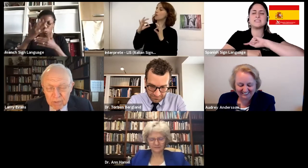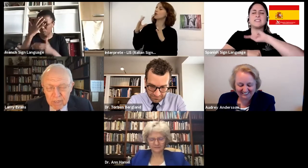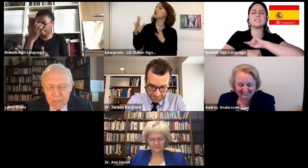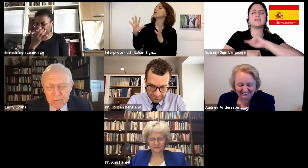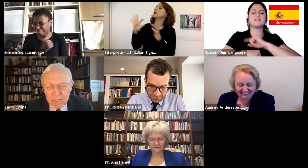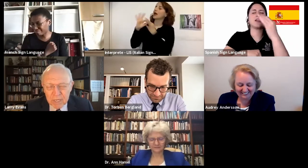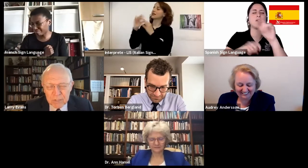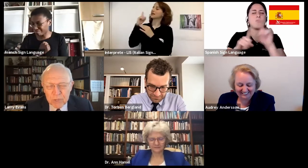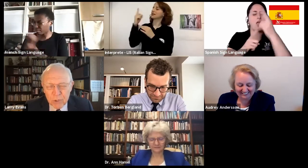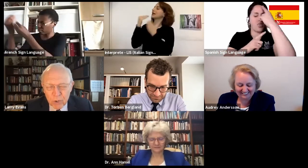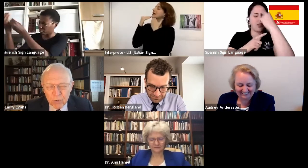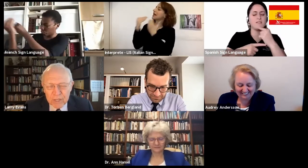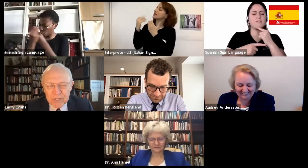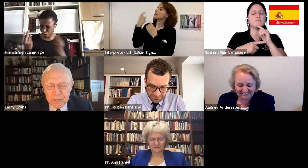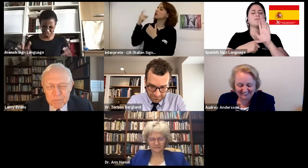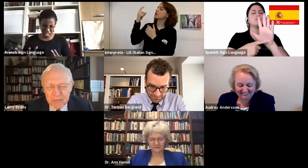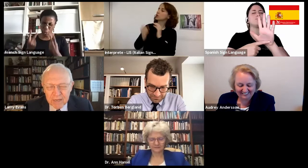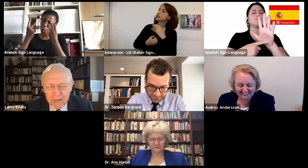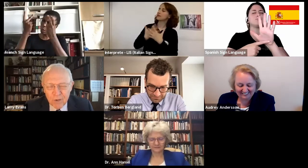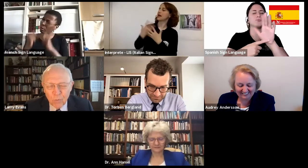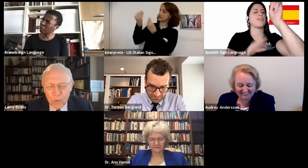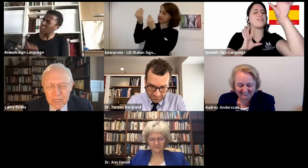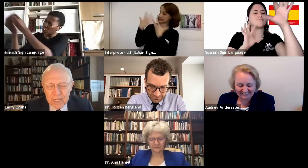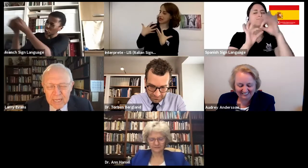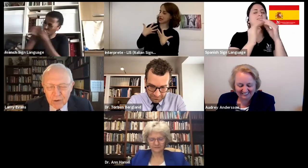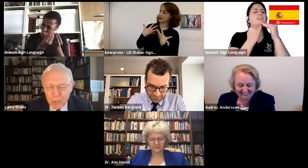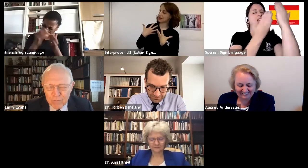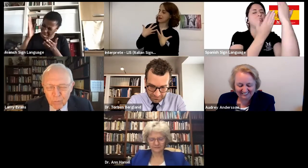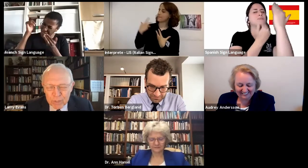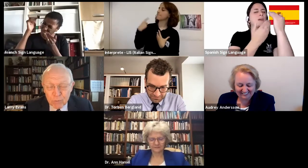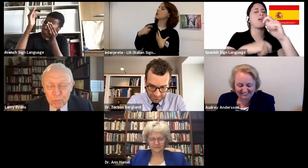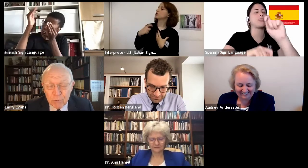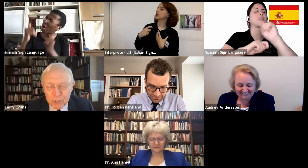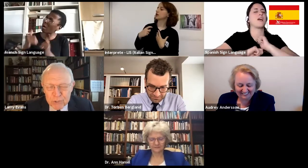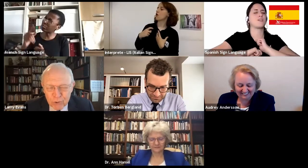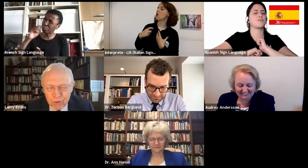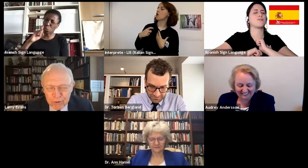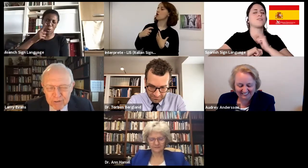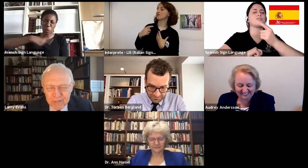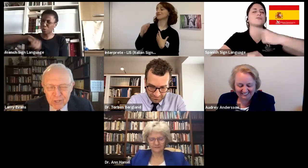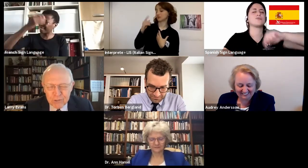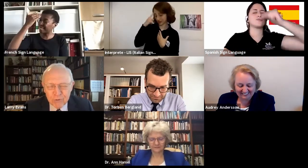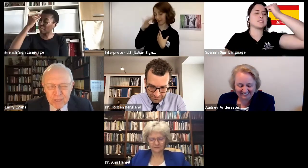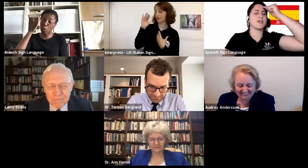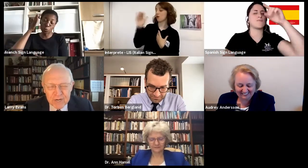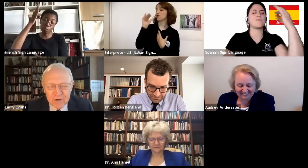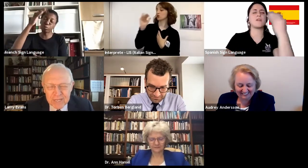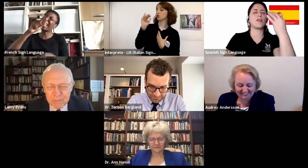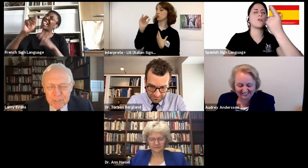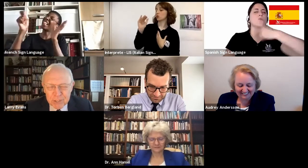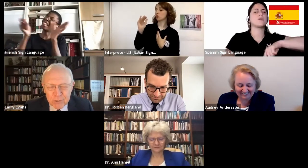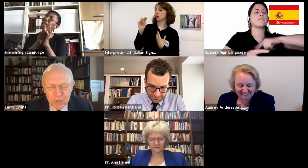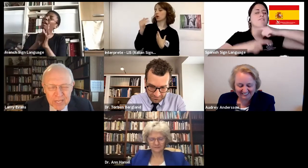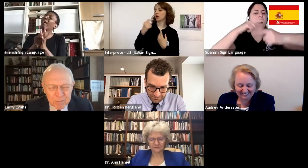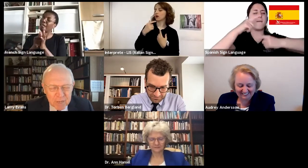hope, because we know that someday we and our loved ones will be restored to that very